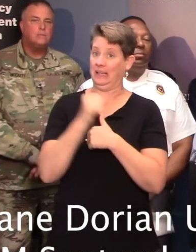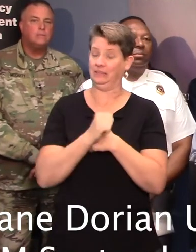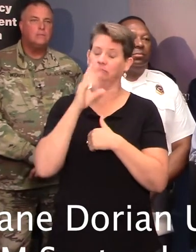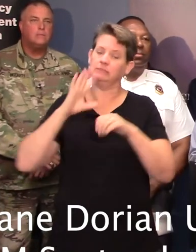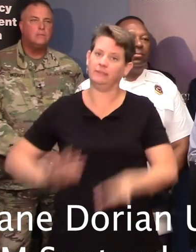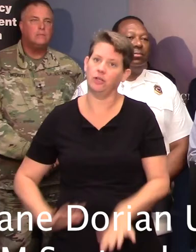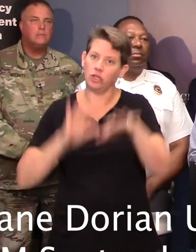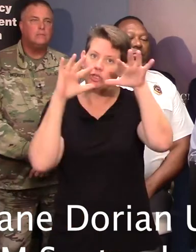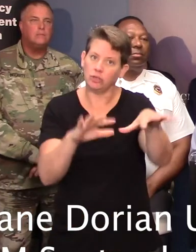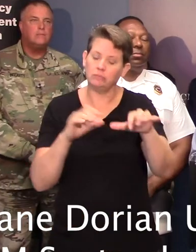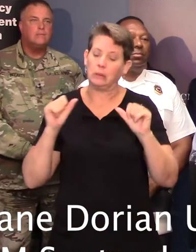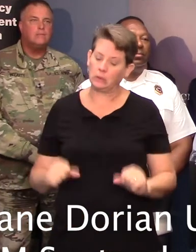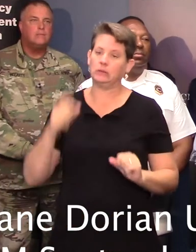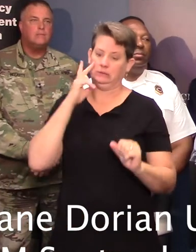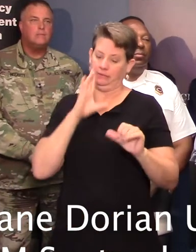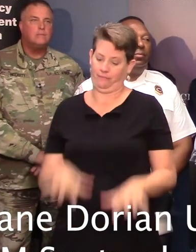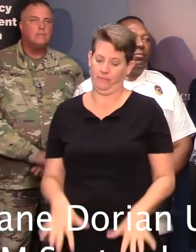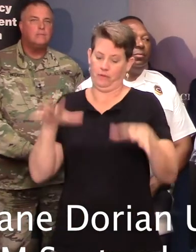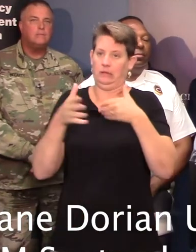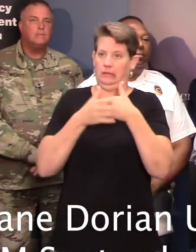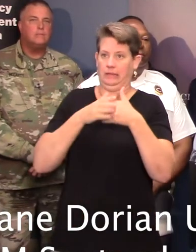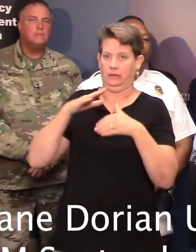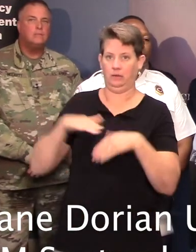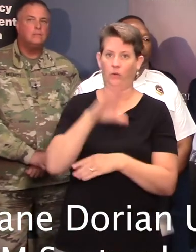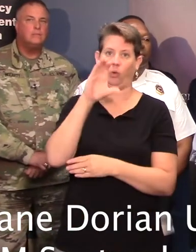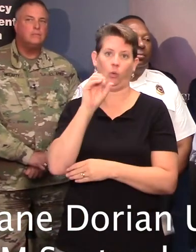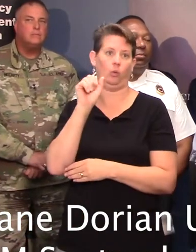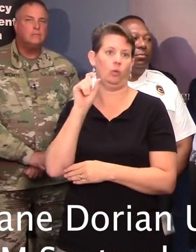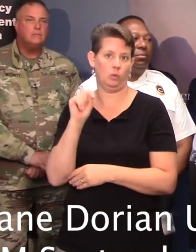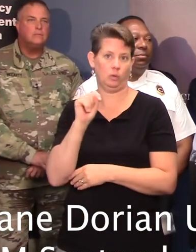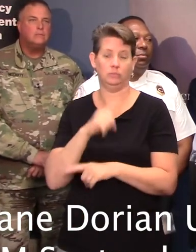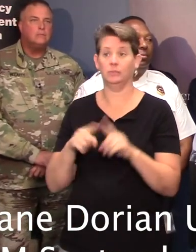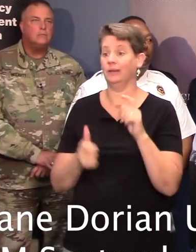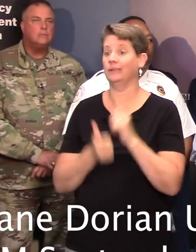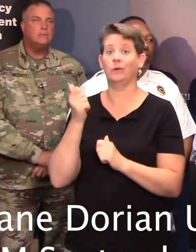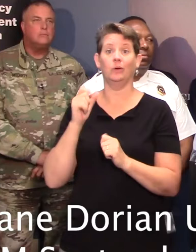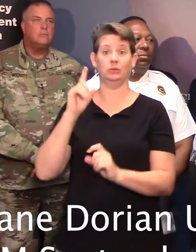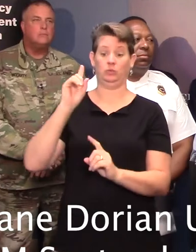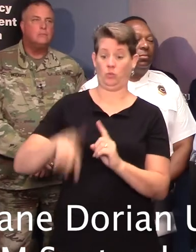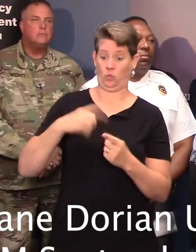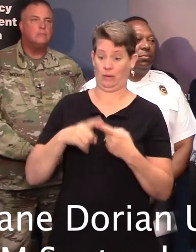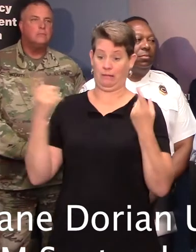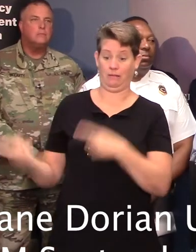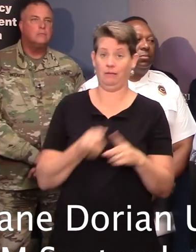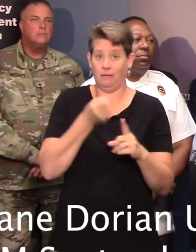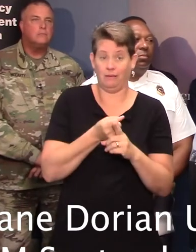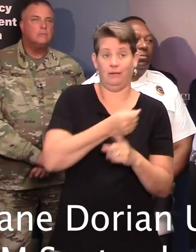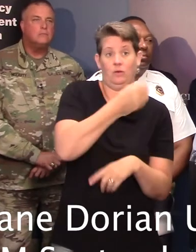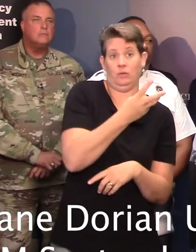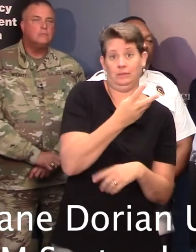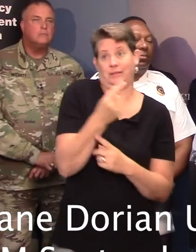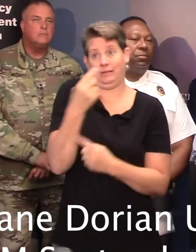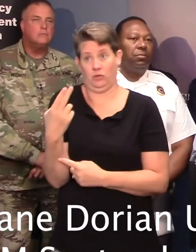coastal flooding could begin late Wednesday morning, but the most significant storm surge will occur later Wednesday into Thursday, when